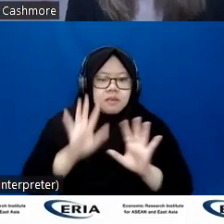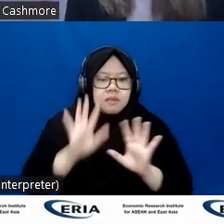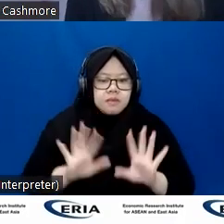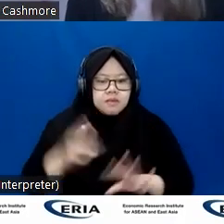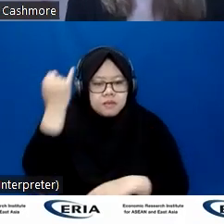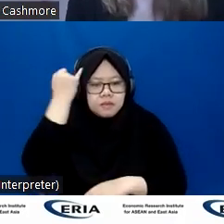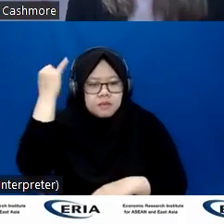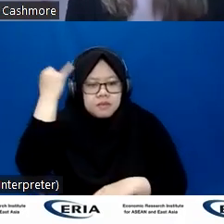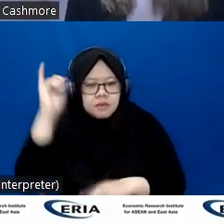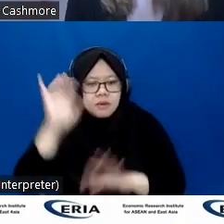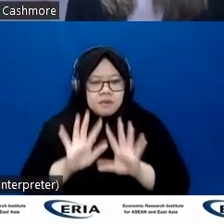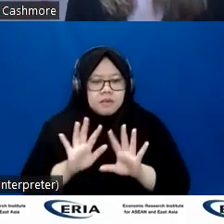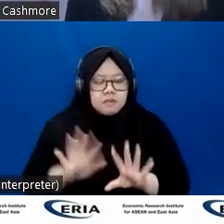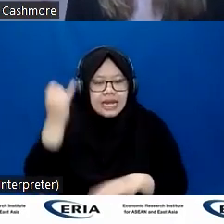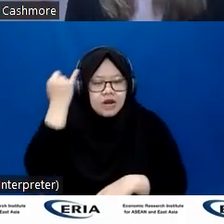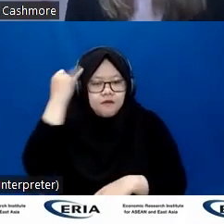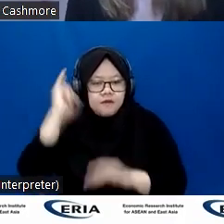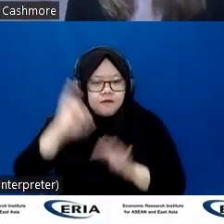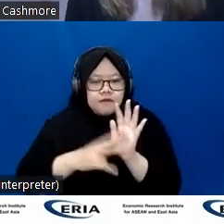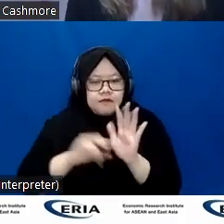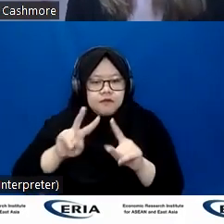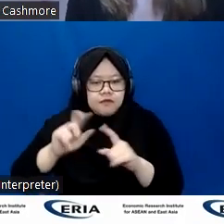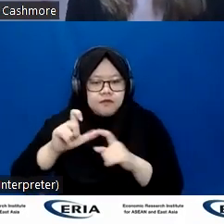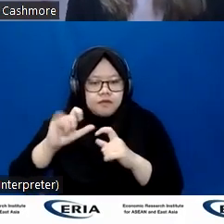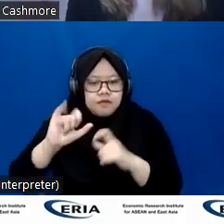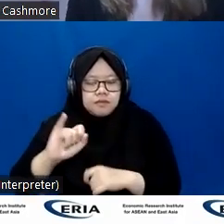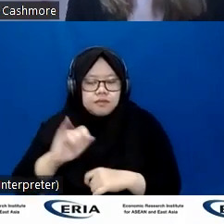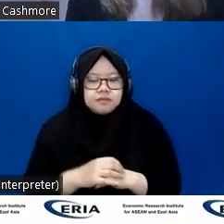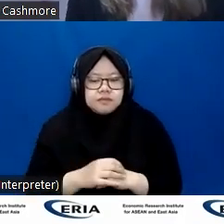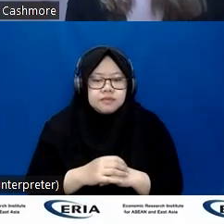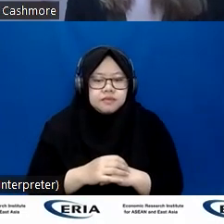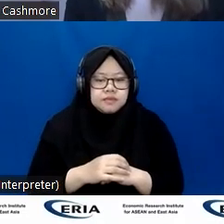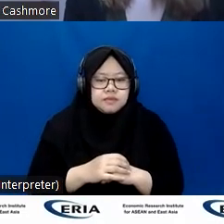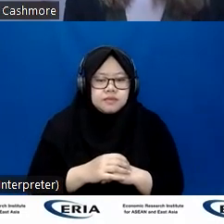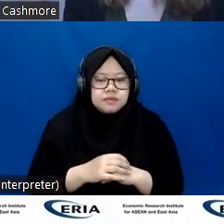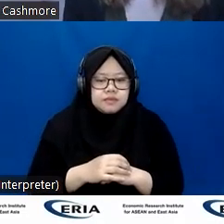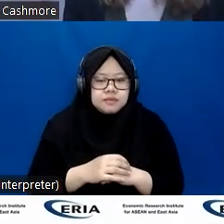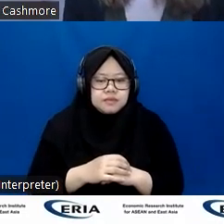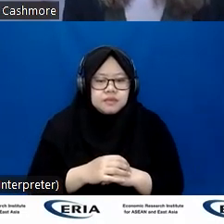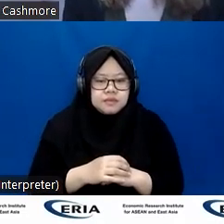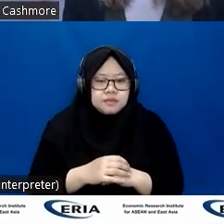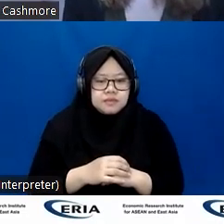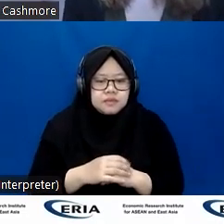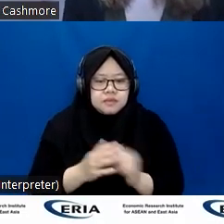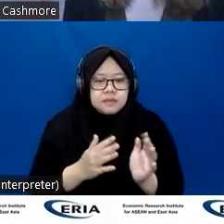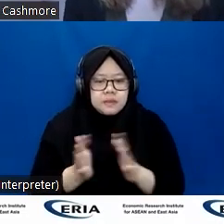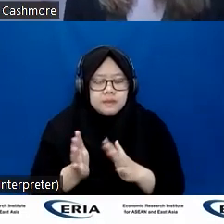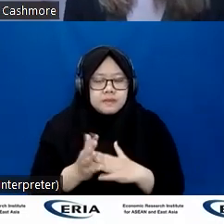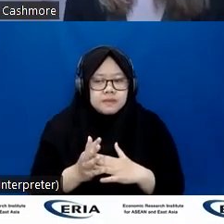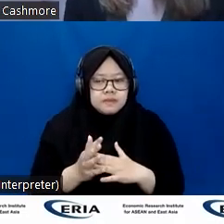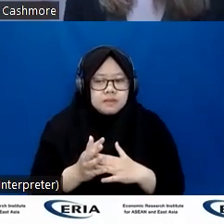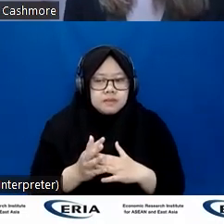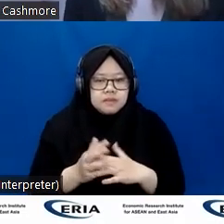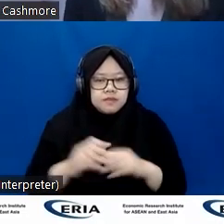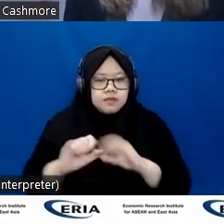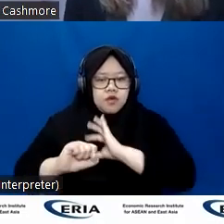loss of innovation, and I think we will address those points later on. Whilst the COVID